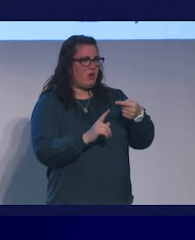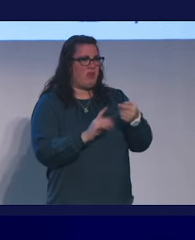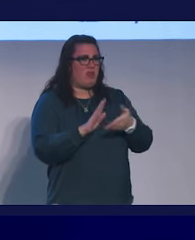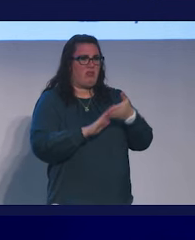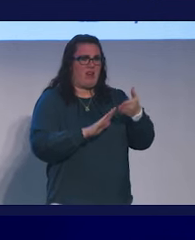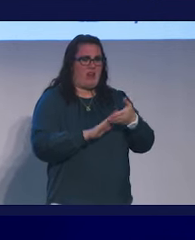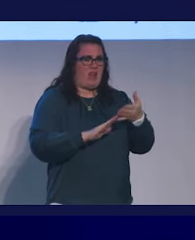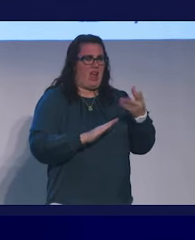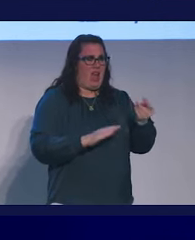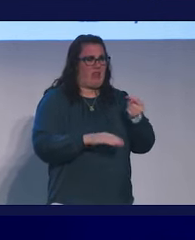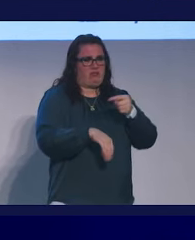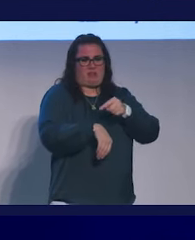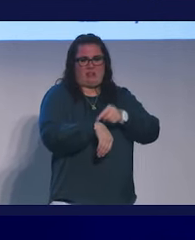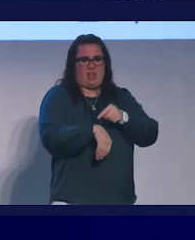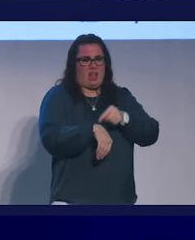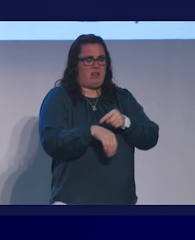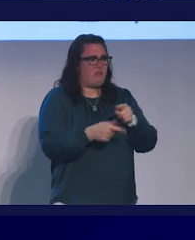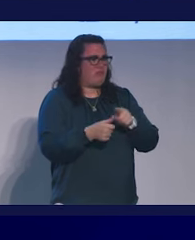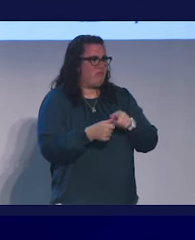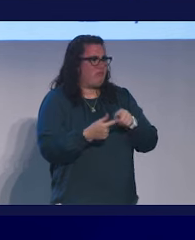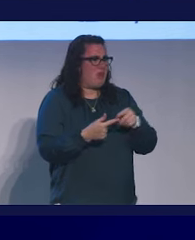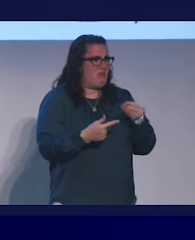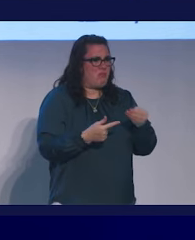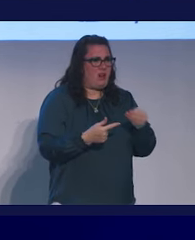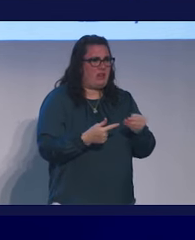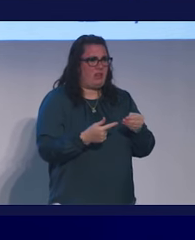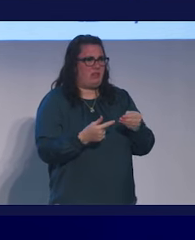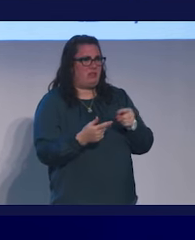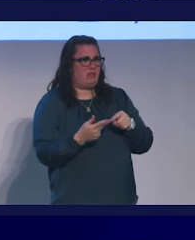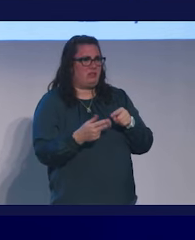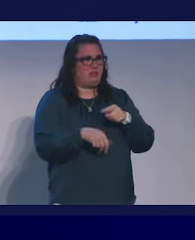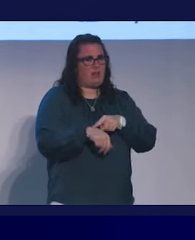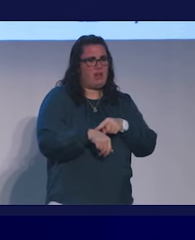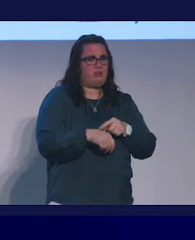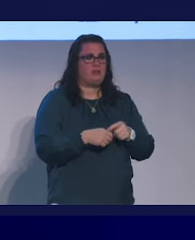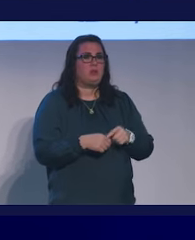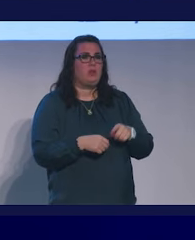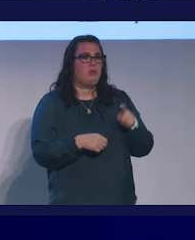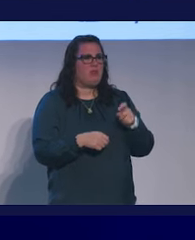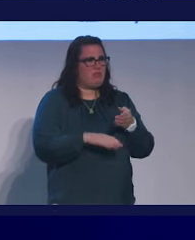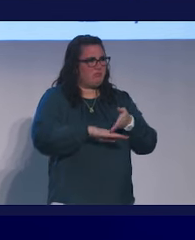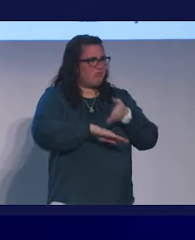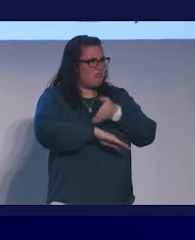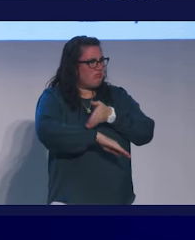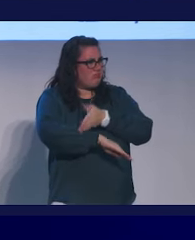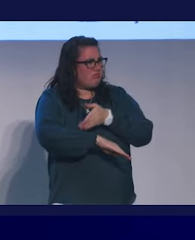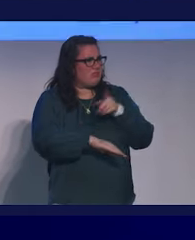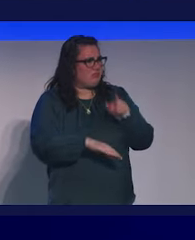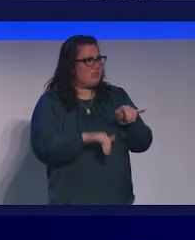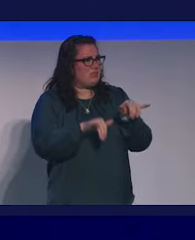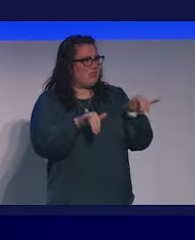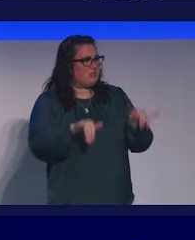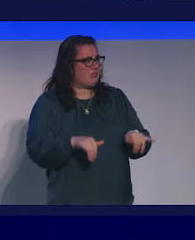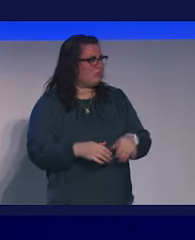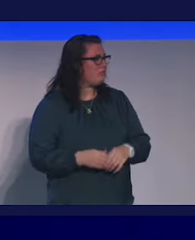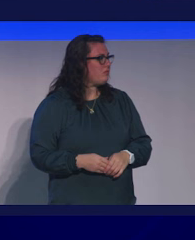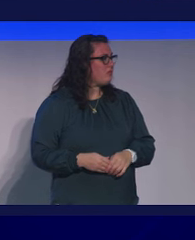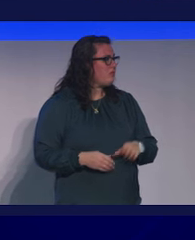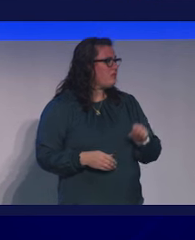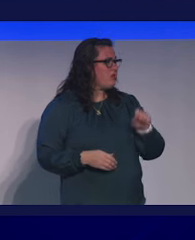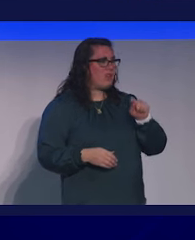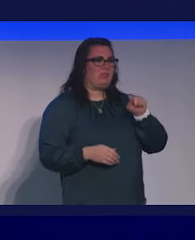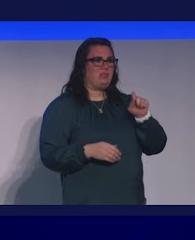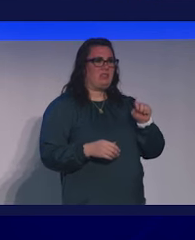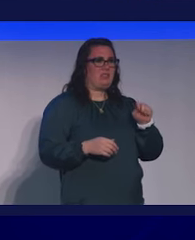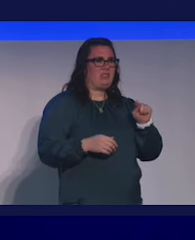time and money and moral standing. We cannot say we don't know better. And so we have to start to do better. The status quo is really,